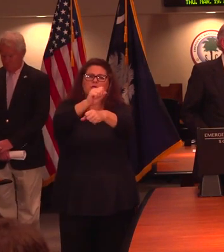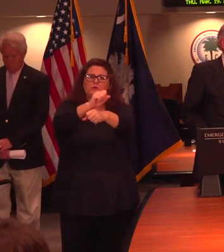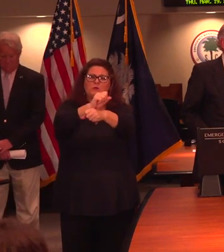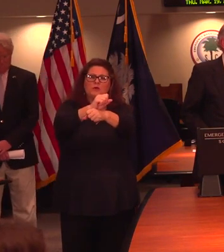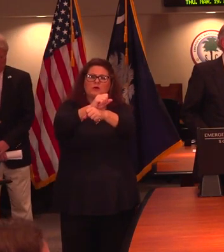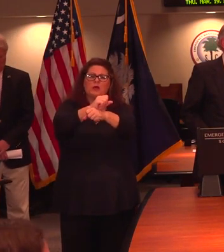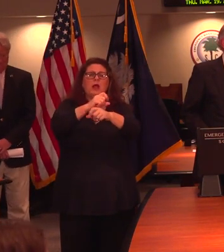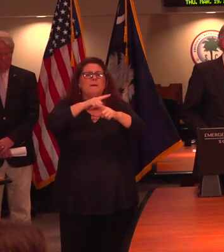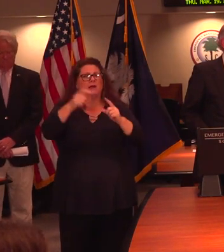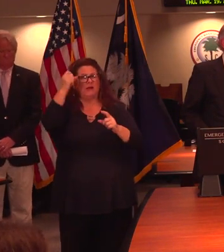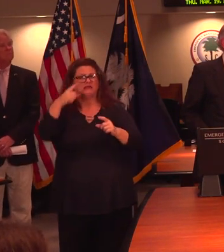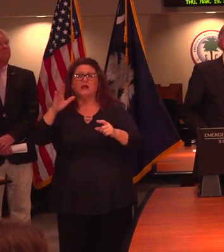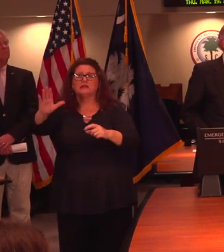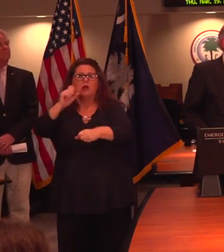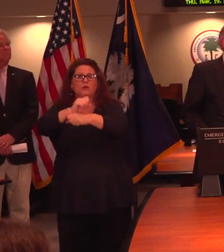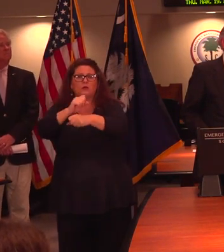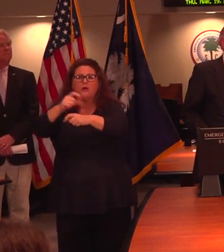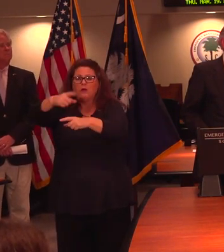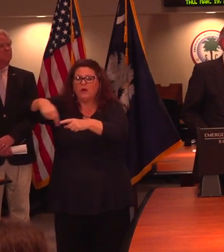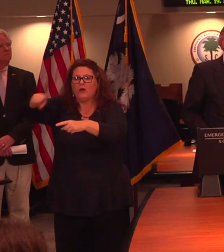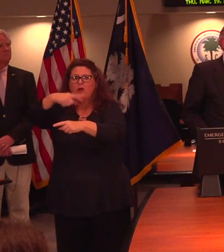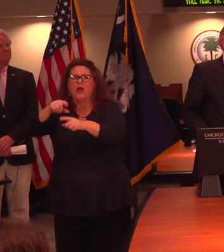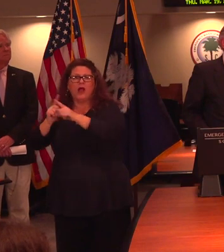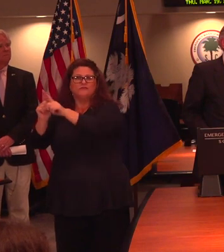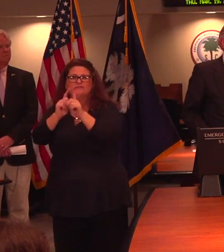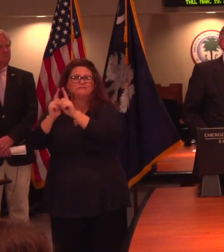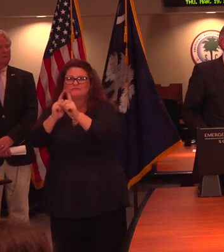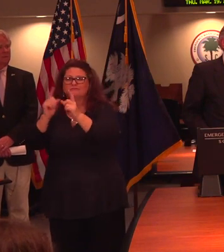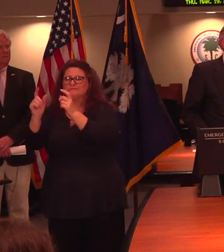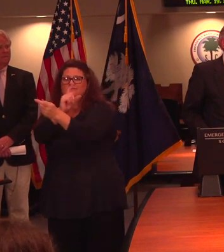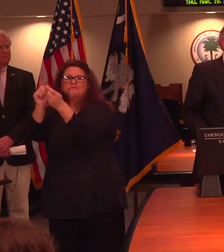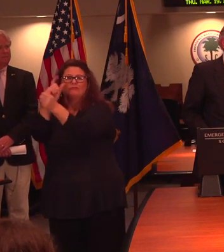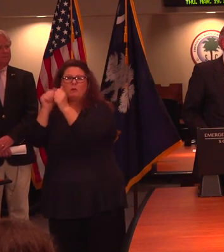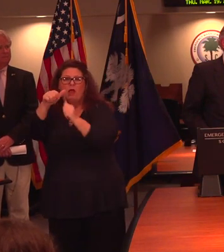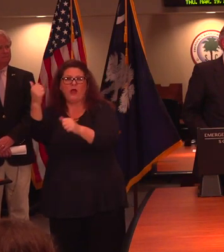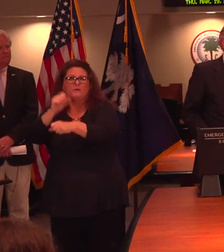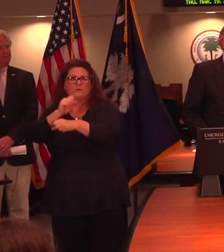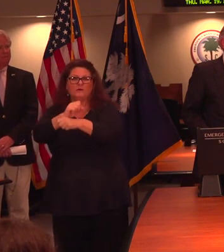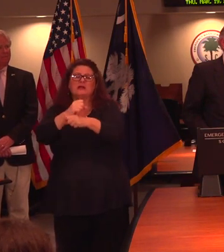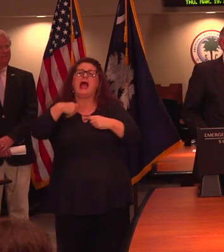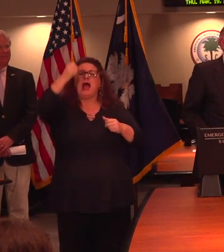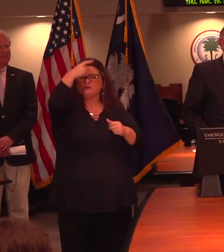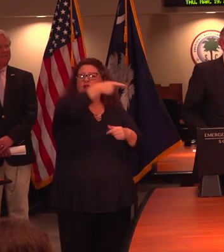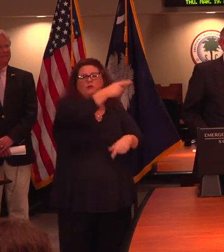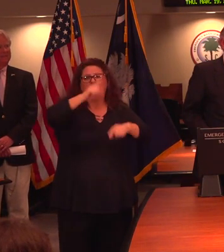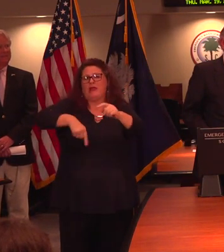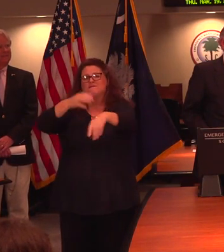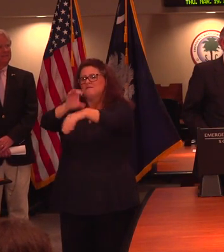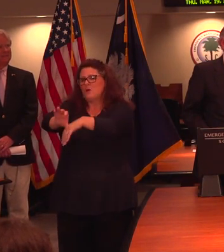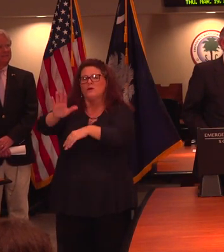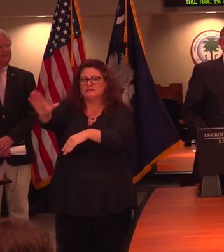working very closely with other people. Do you have any recommendations for them? I know legally there's nothing you can do for closing these facilities down,